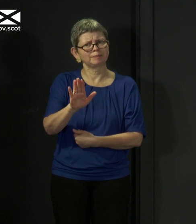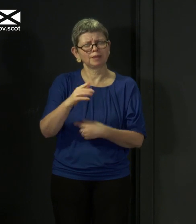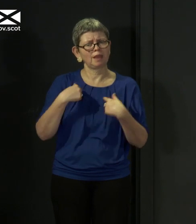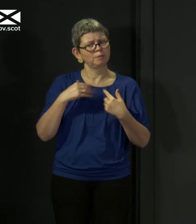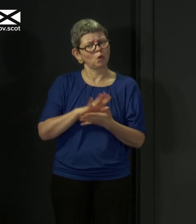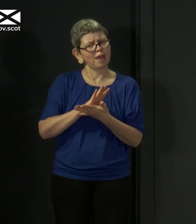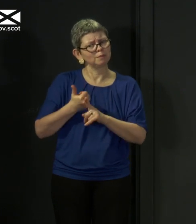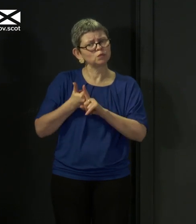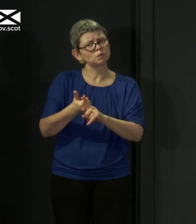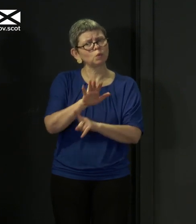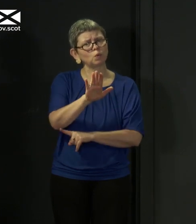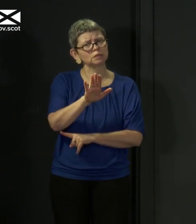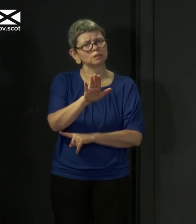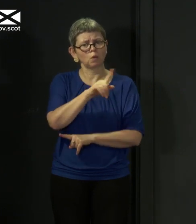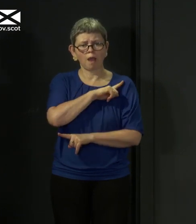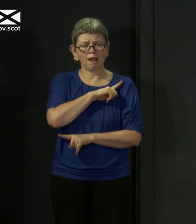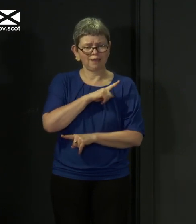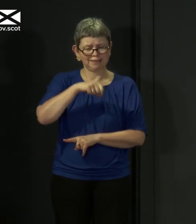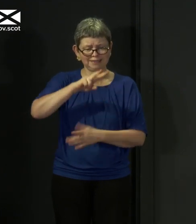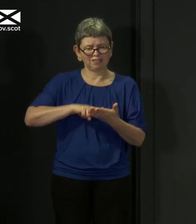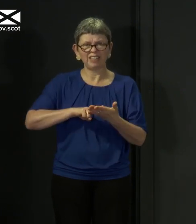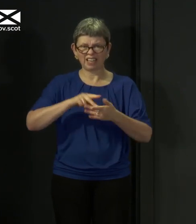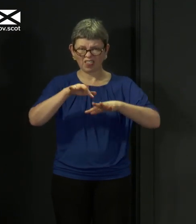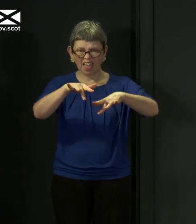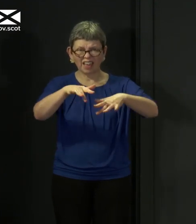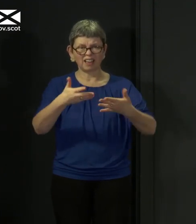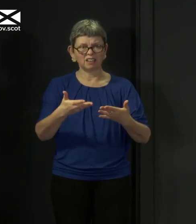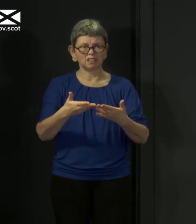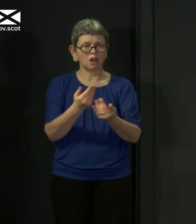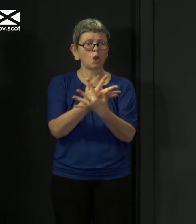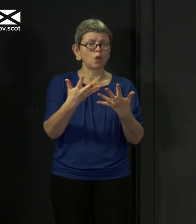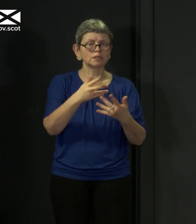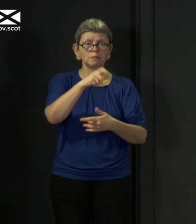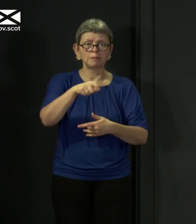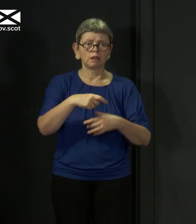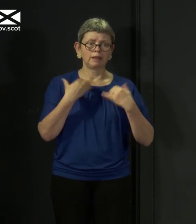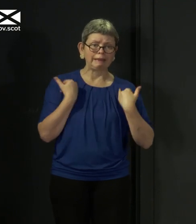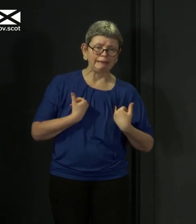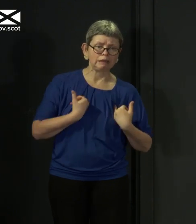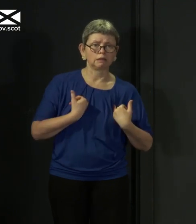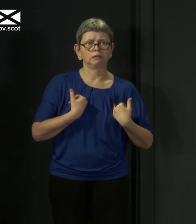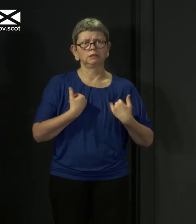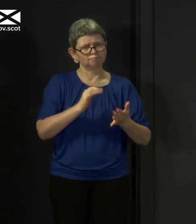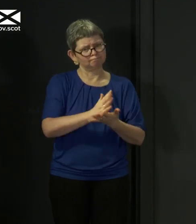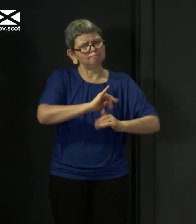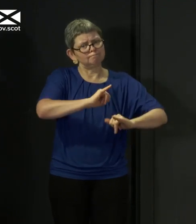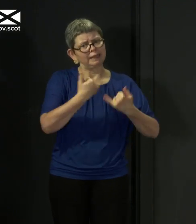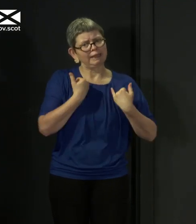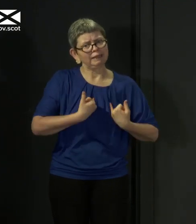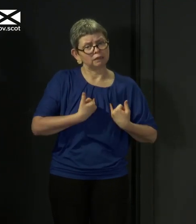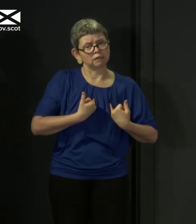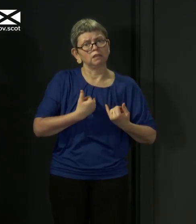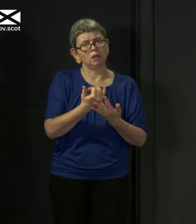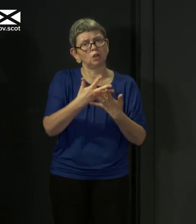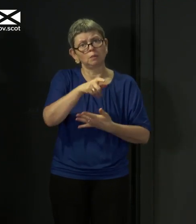to play ball. This virus is still out there doing its damage. People are still being admitted to hospital. People are still being admitted to intensive care. People, sadly, are